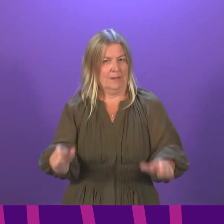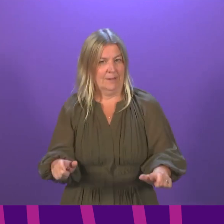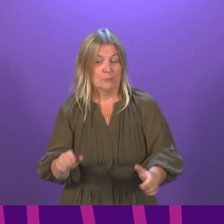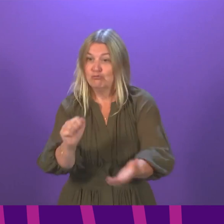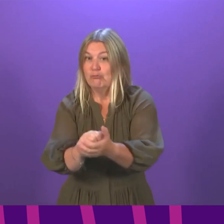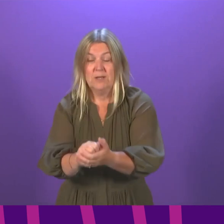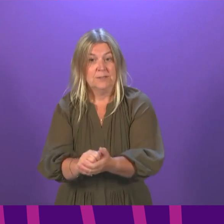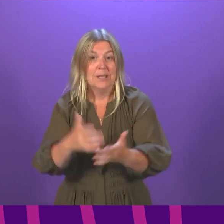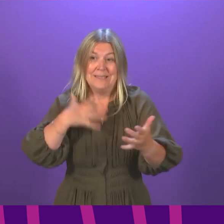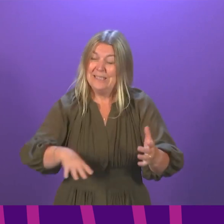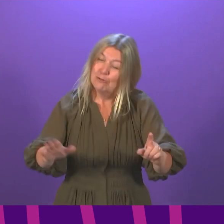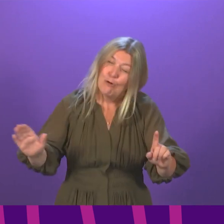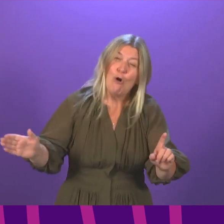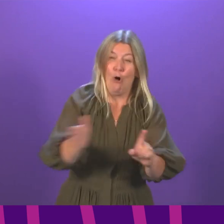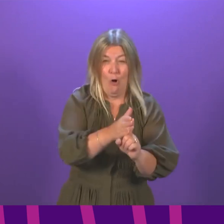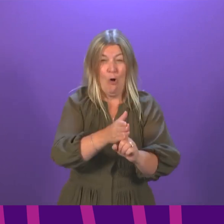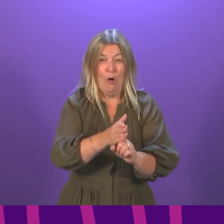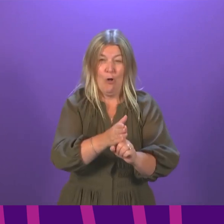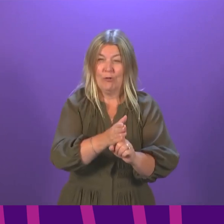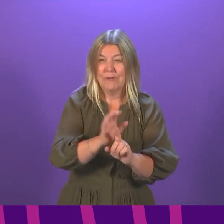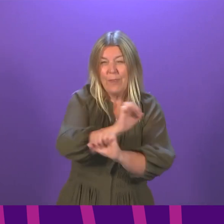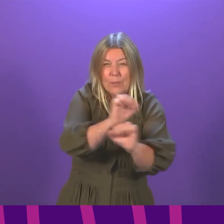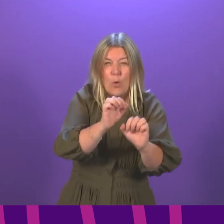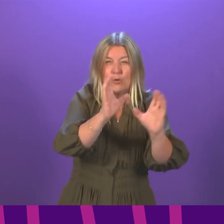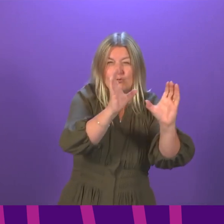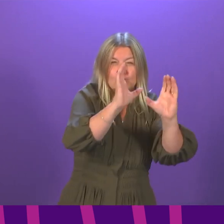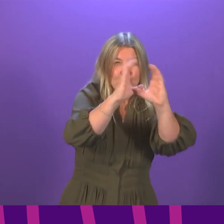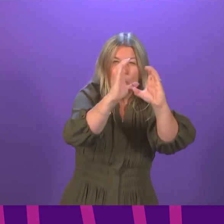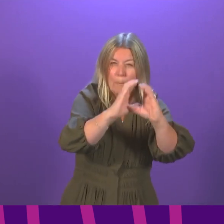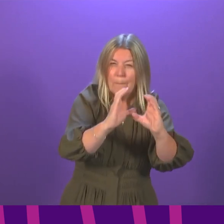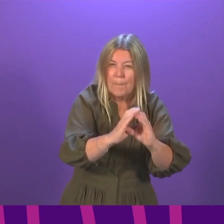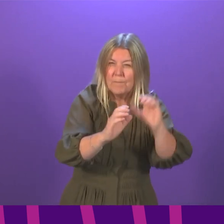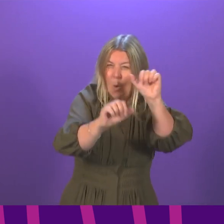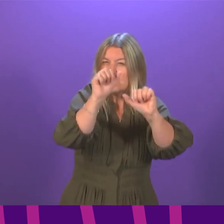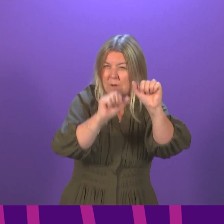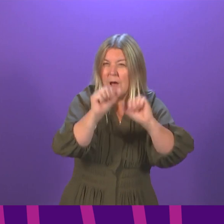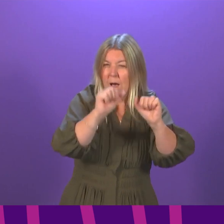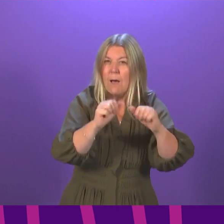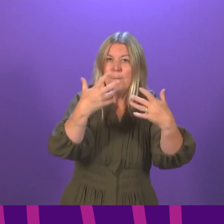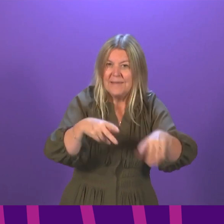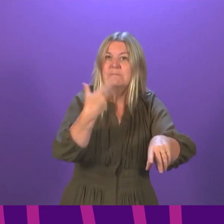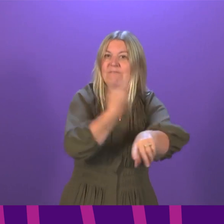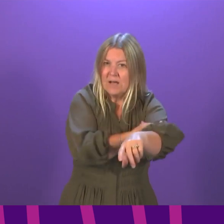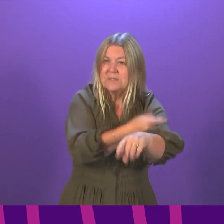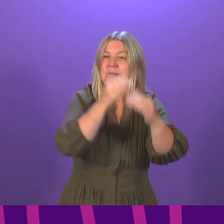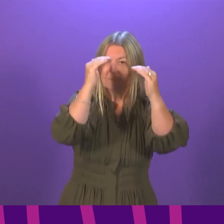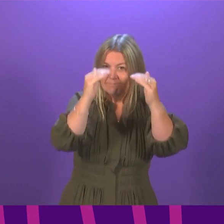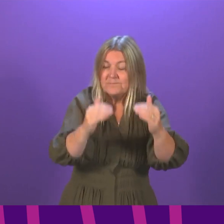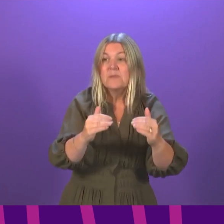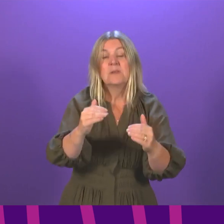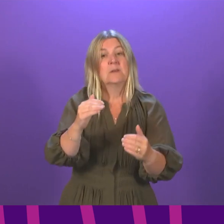to everybody in the eligible groups. Teachers have been vaccinated in line with the priority